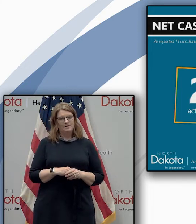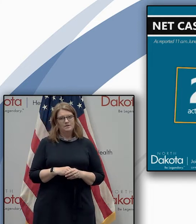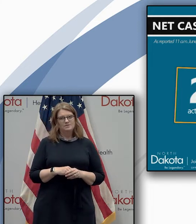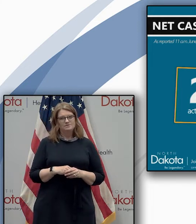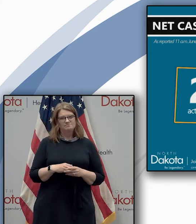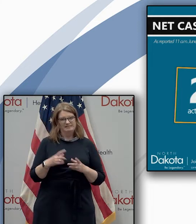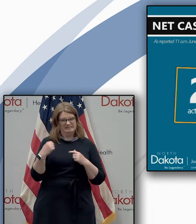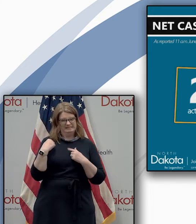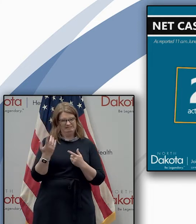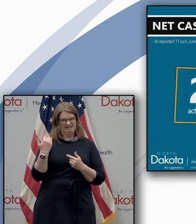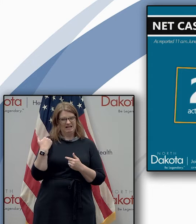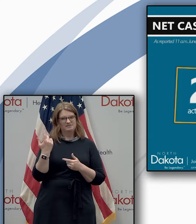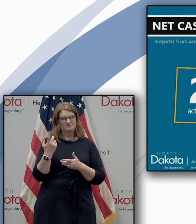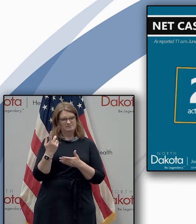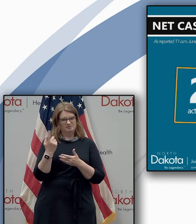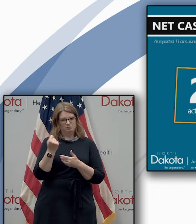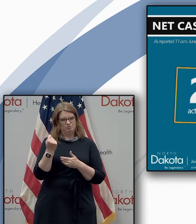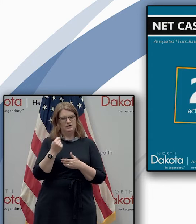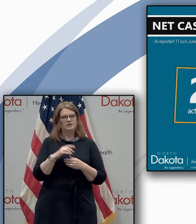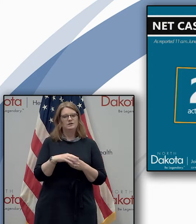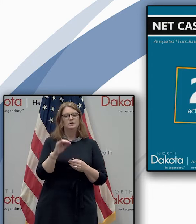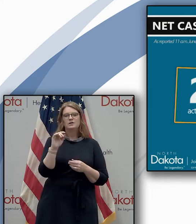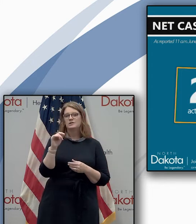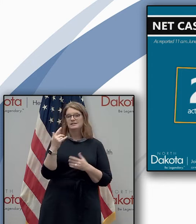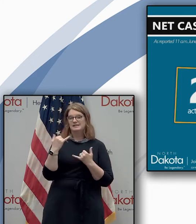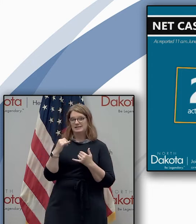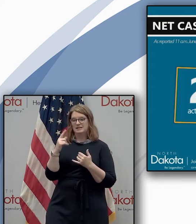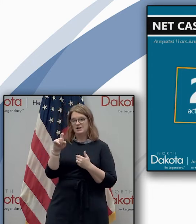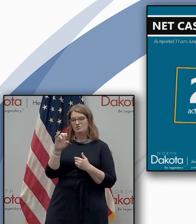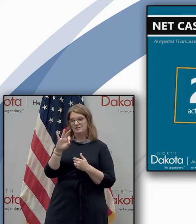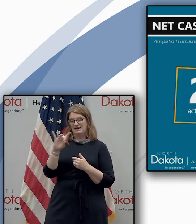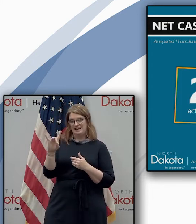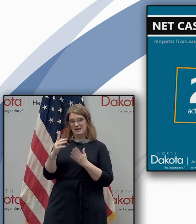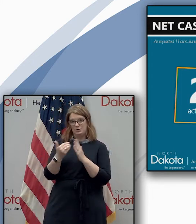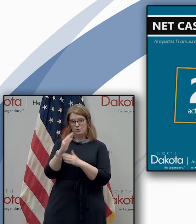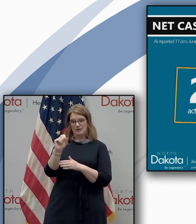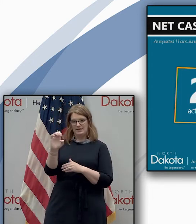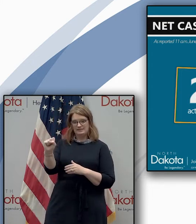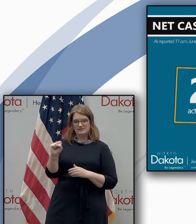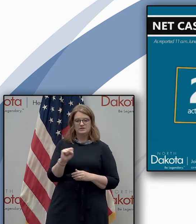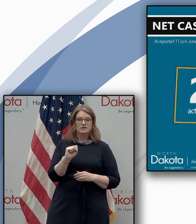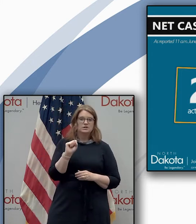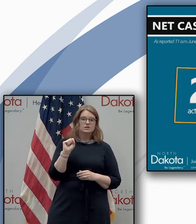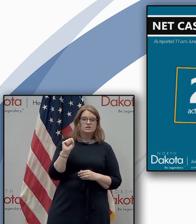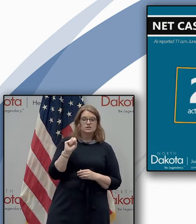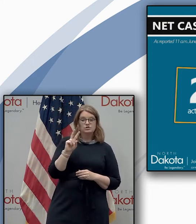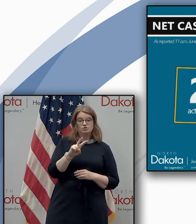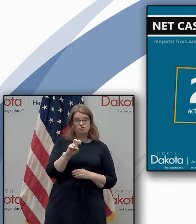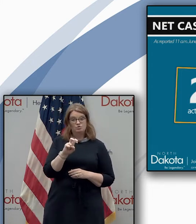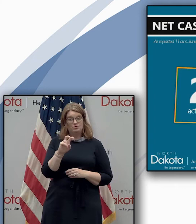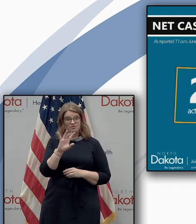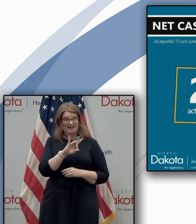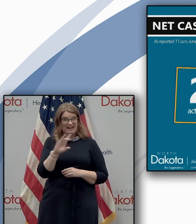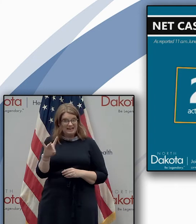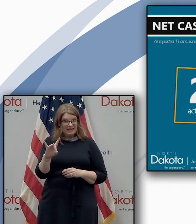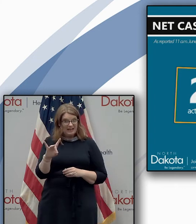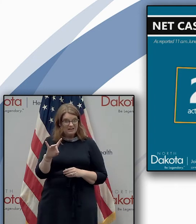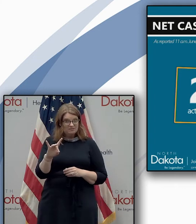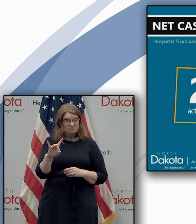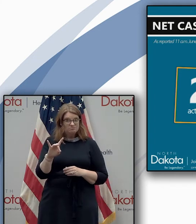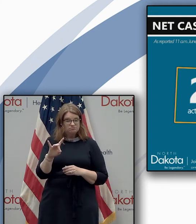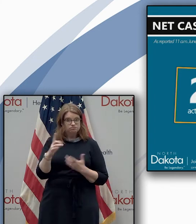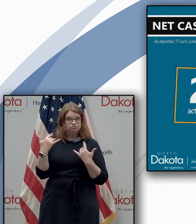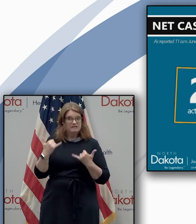week we had 198 new cases as I shared 288 were newly recovered which is why our active